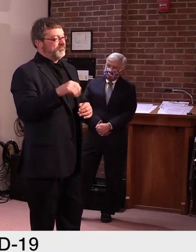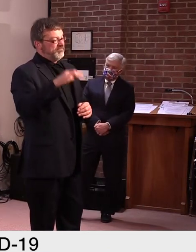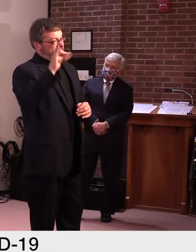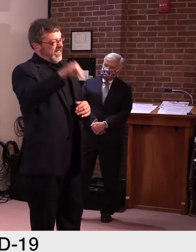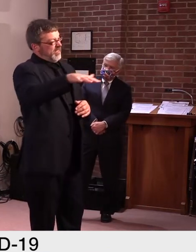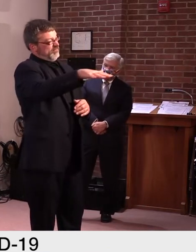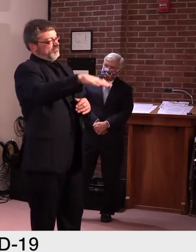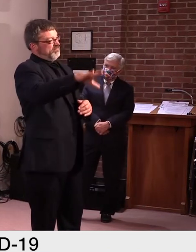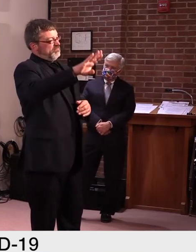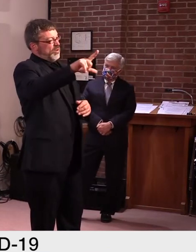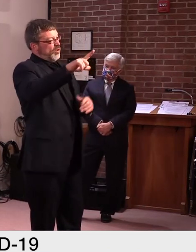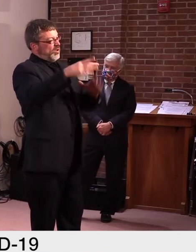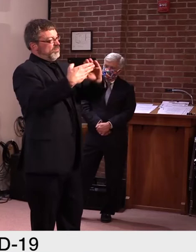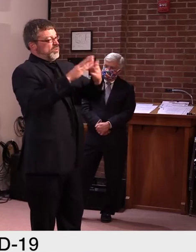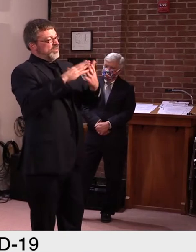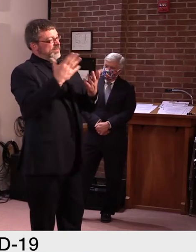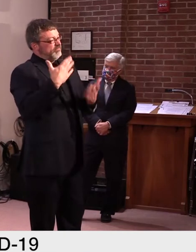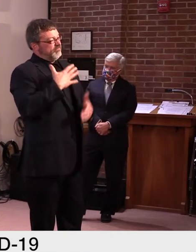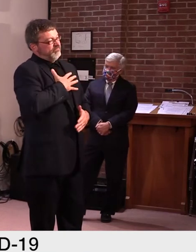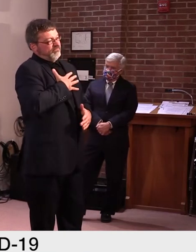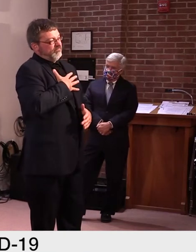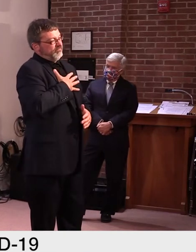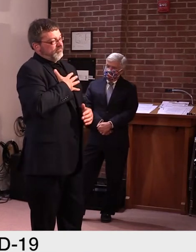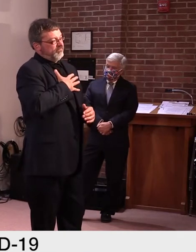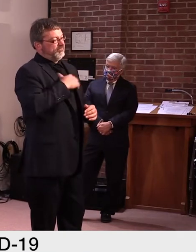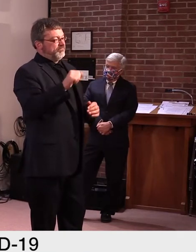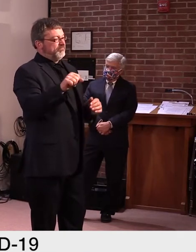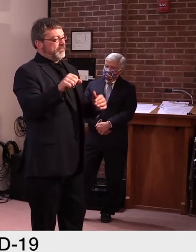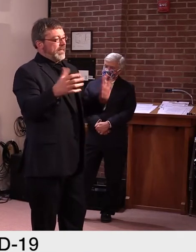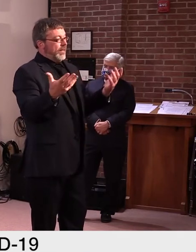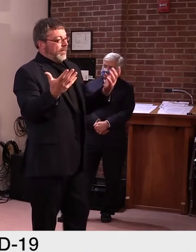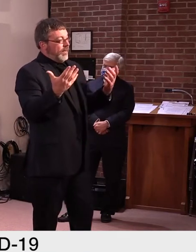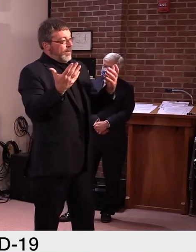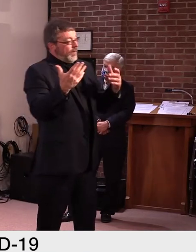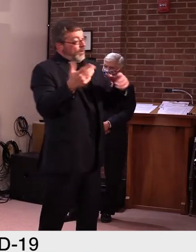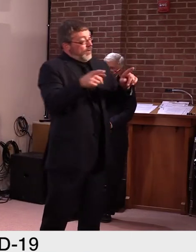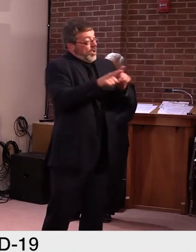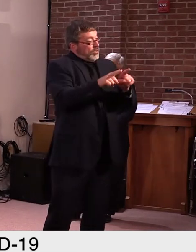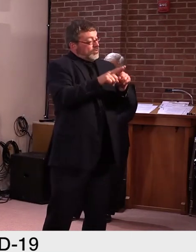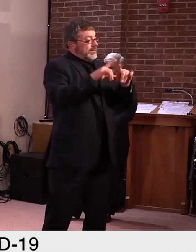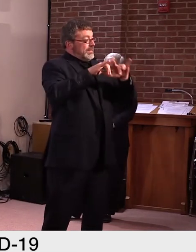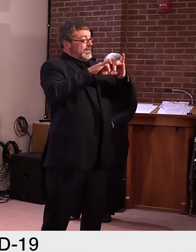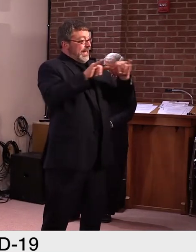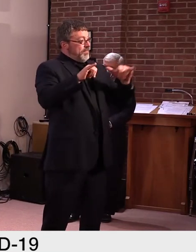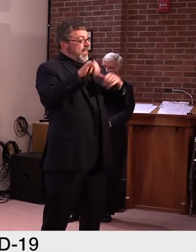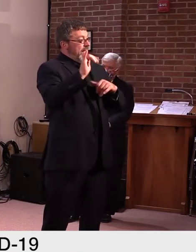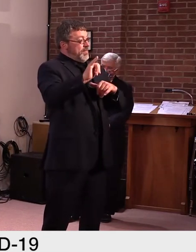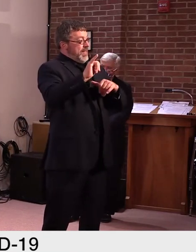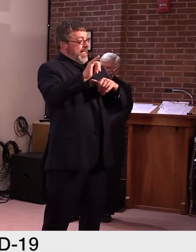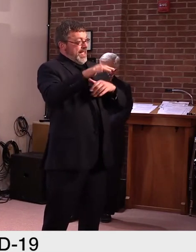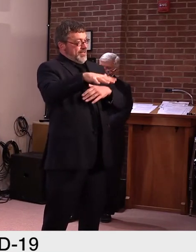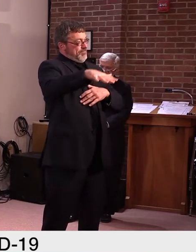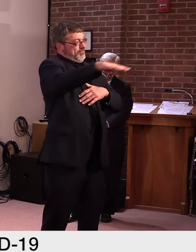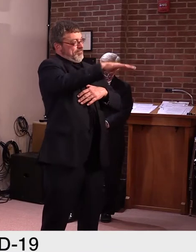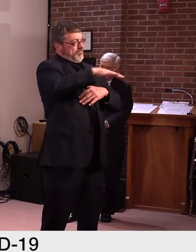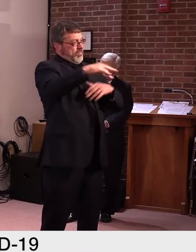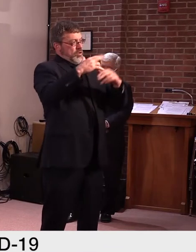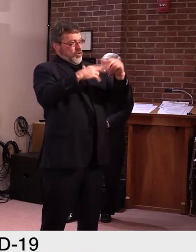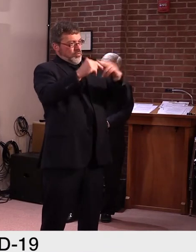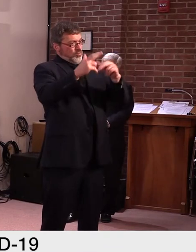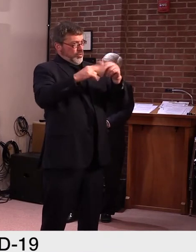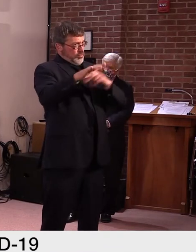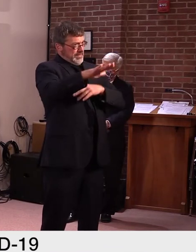seems as though there's a narrow, uh, point in time when some of these construction materials were used back in the seventies when, uh, this, uh,